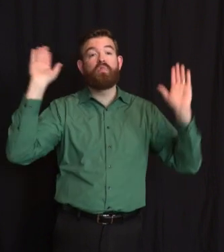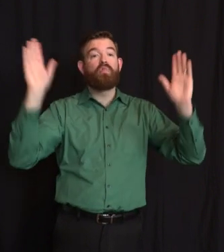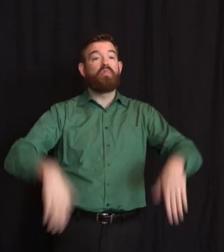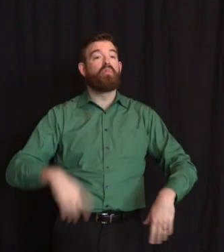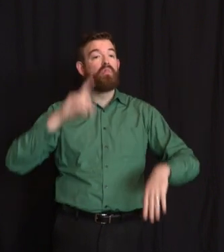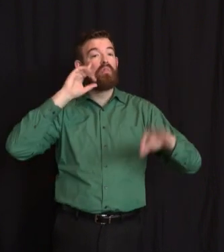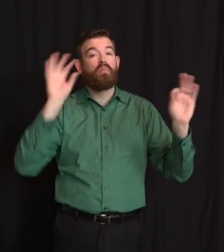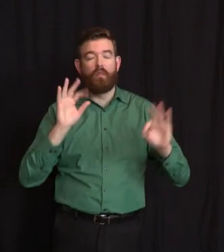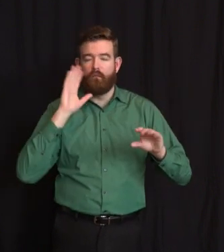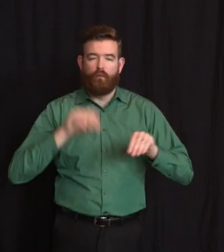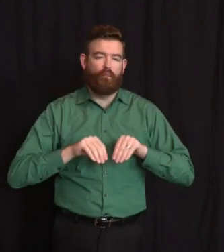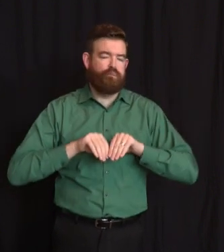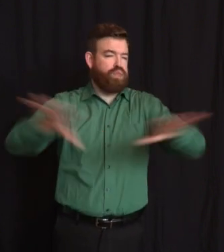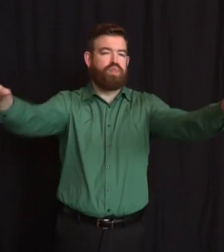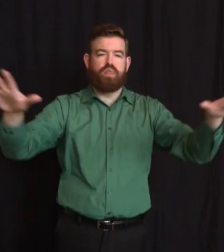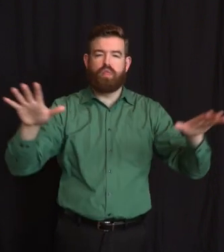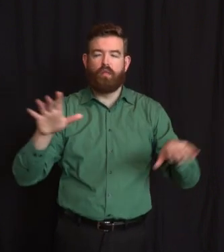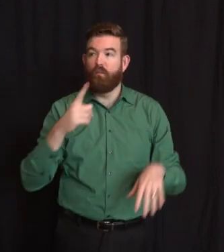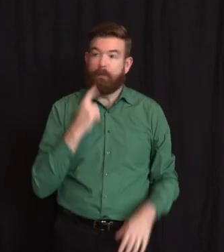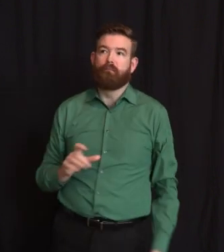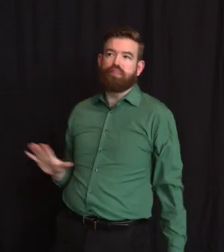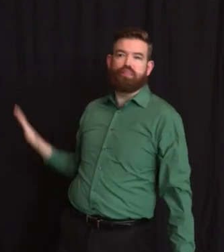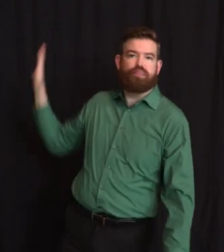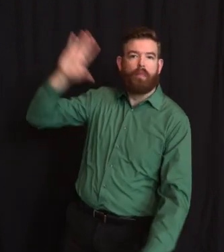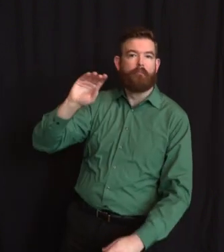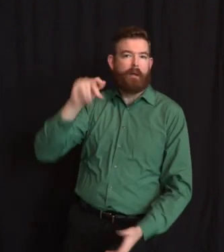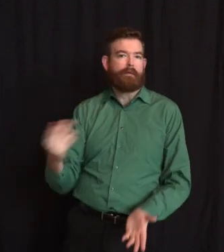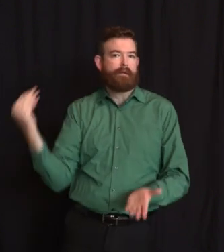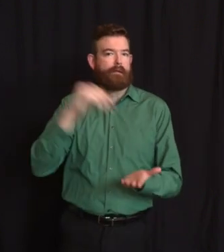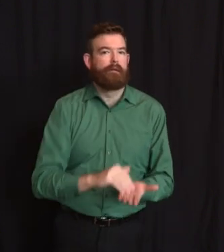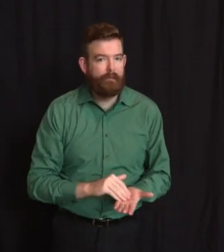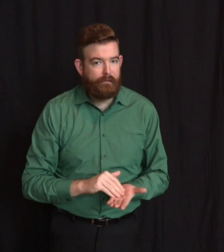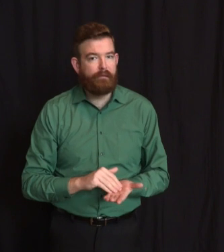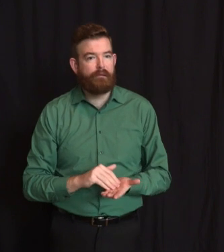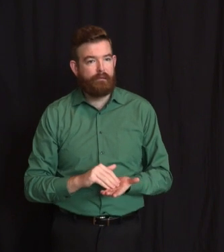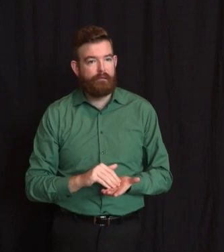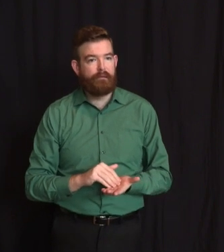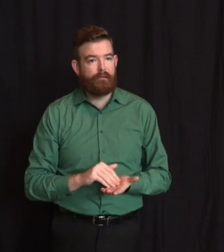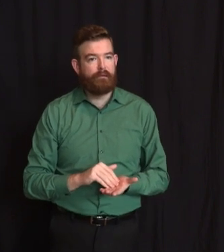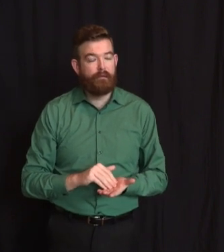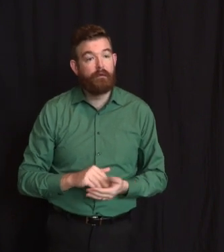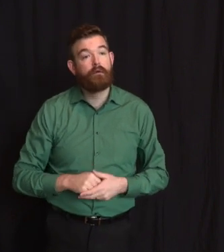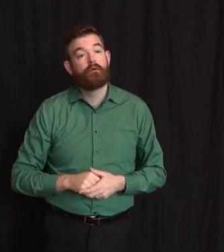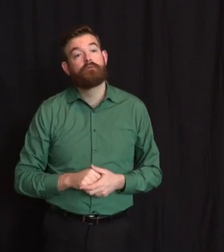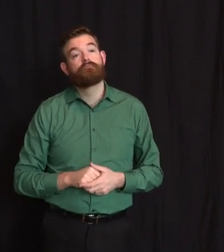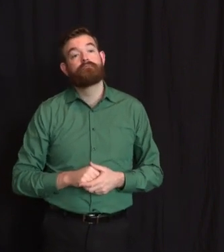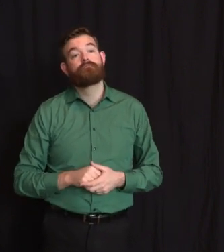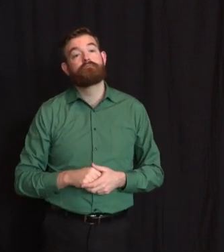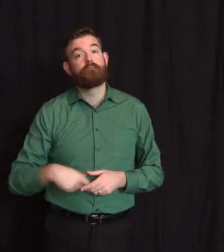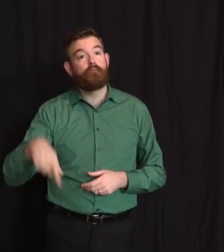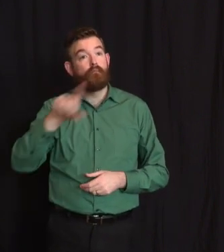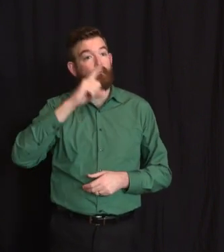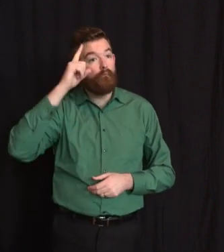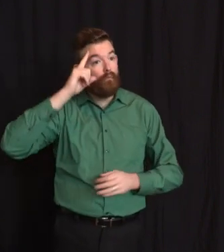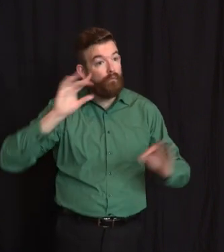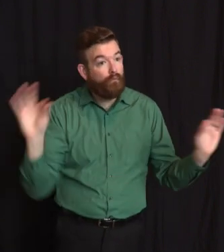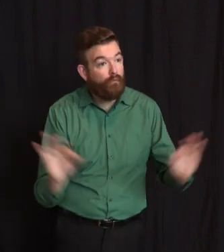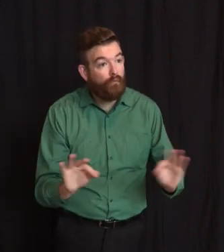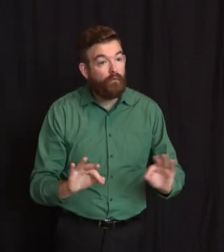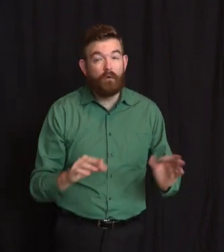Judy and Christine and their team do, their system will be swamped and countless people will die. It's really as simple